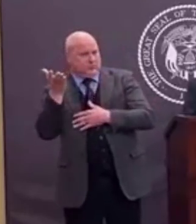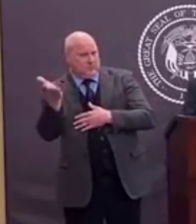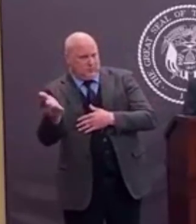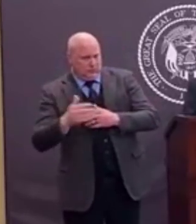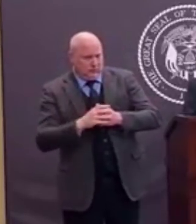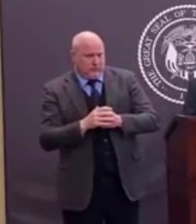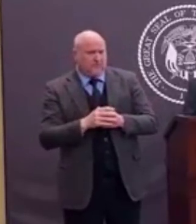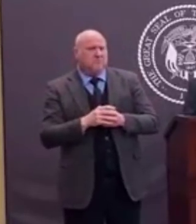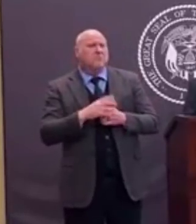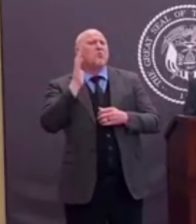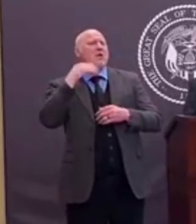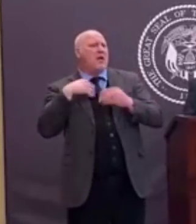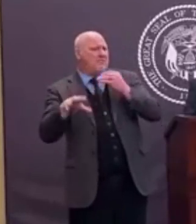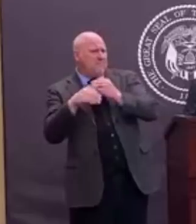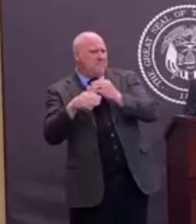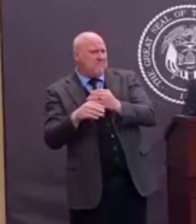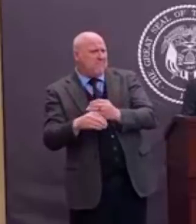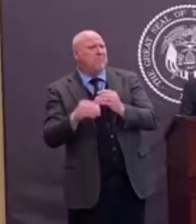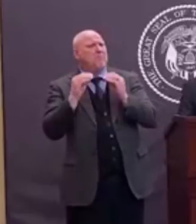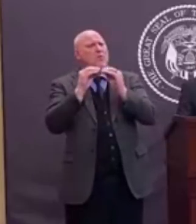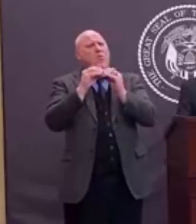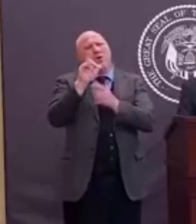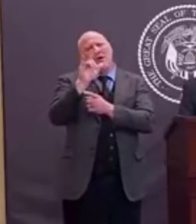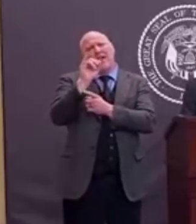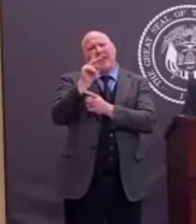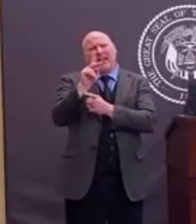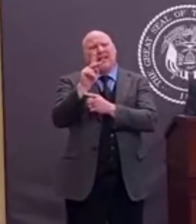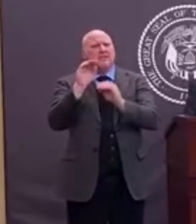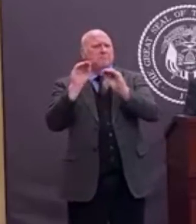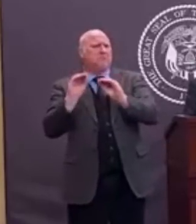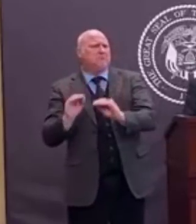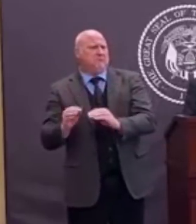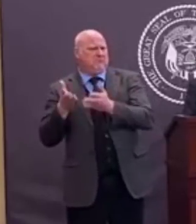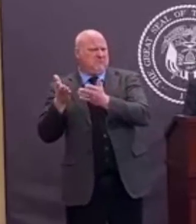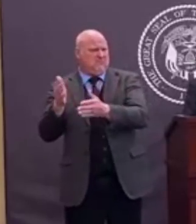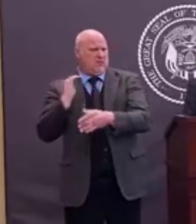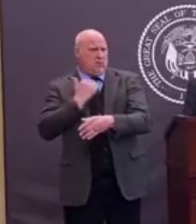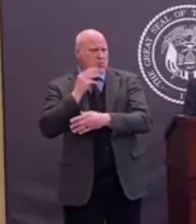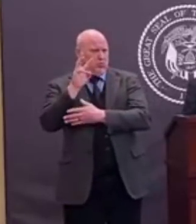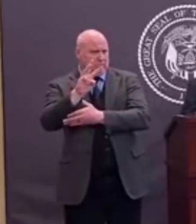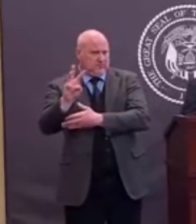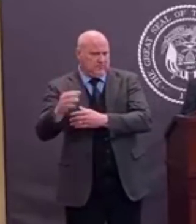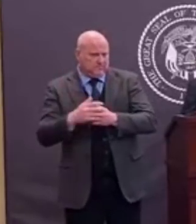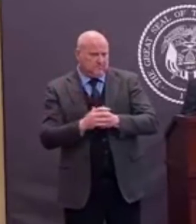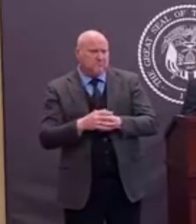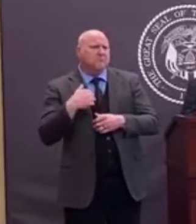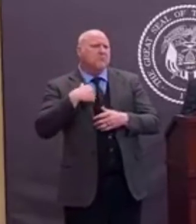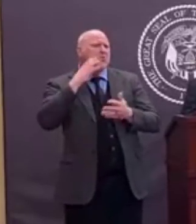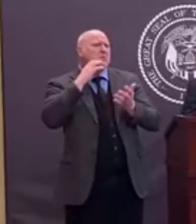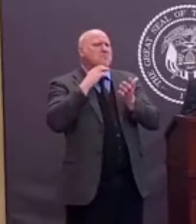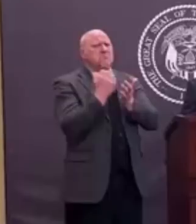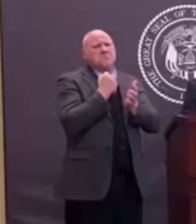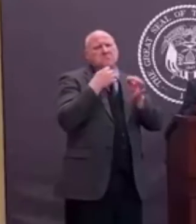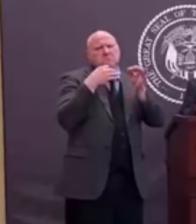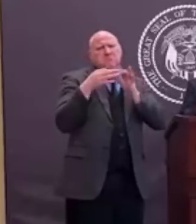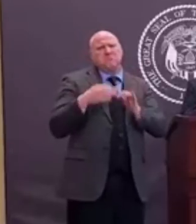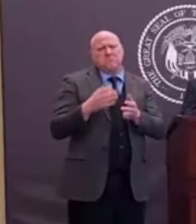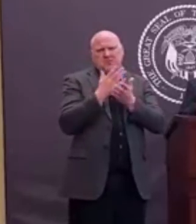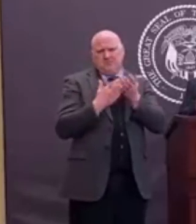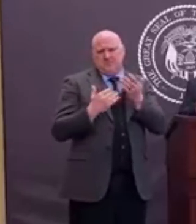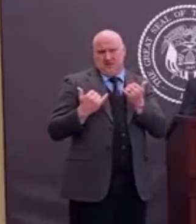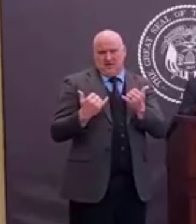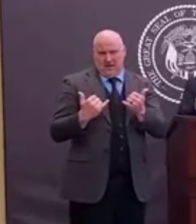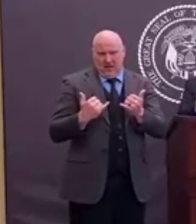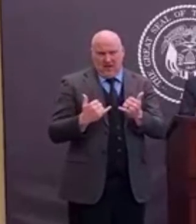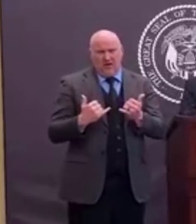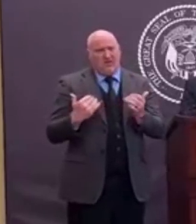out here today. Let me just go over some highlights of the directive, and let me just emphasize this is something